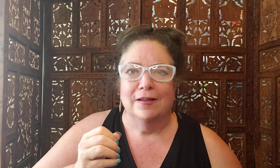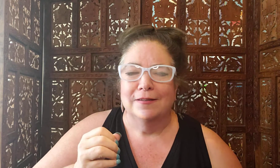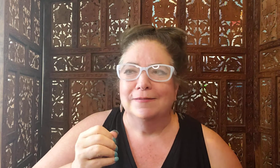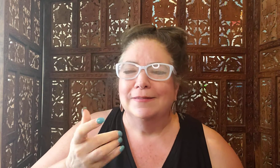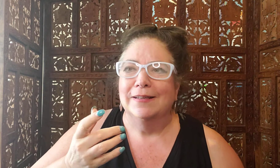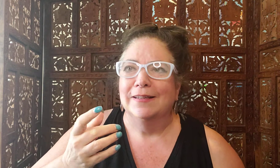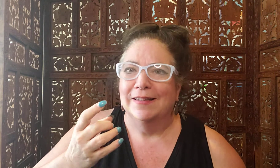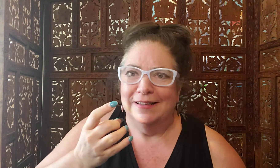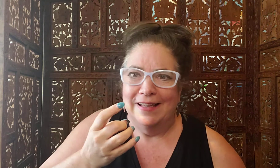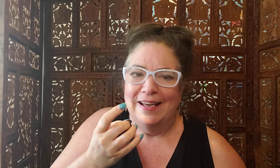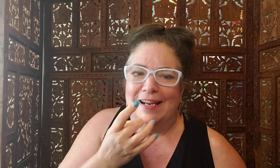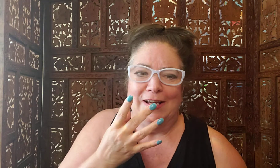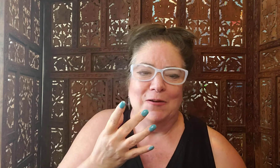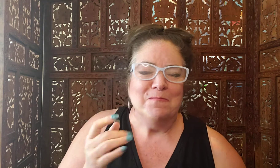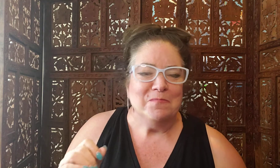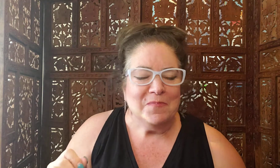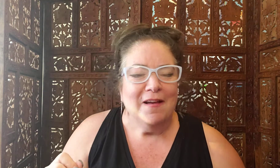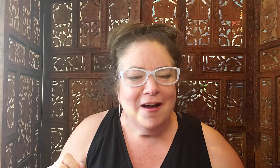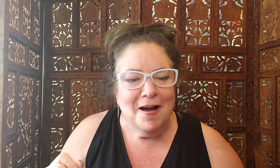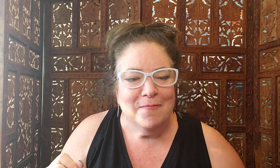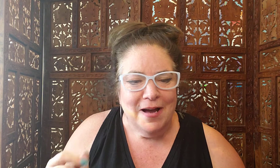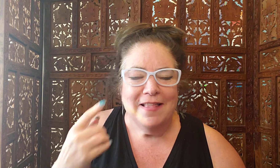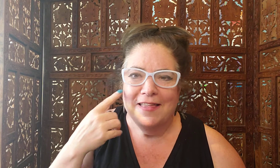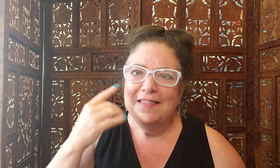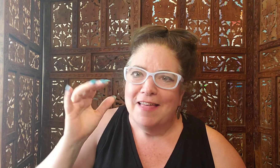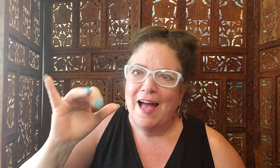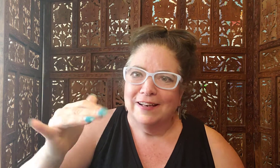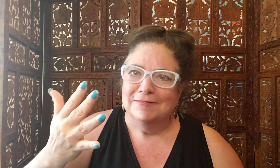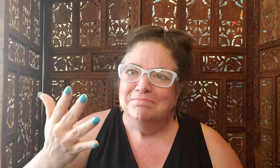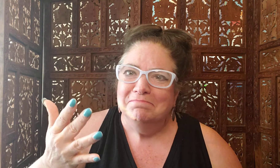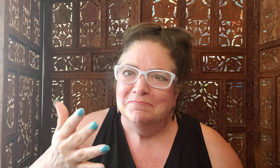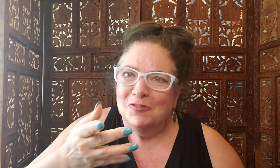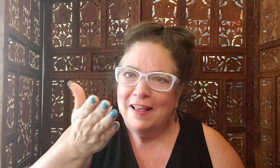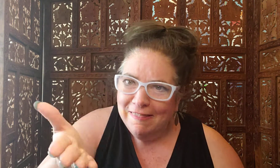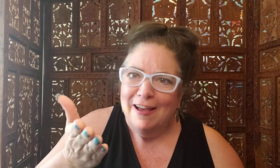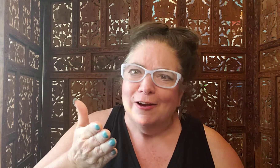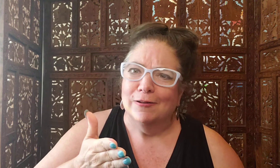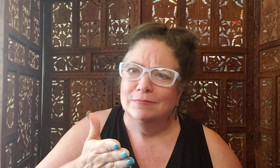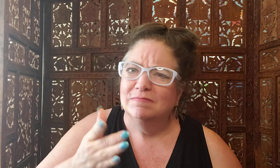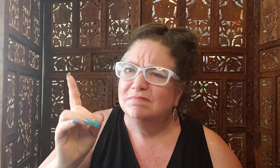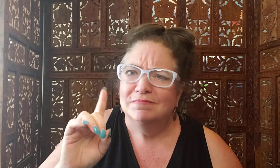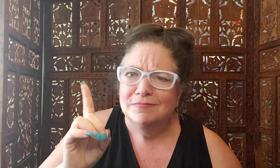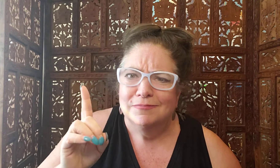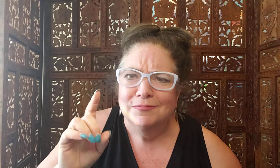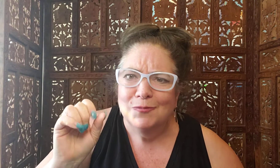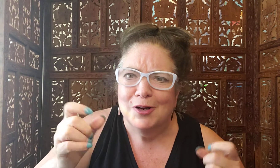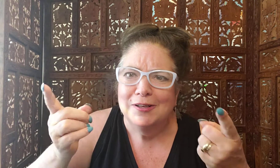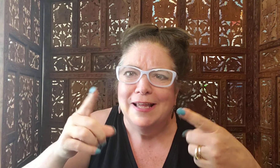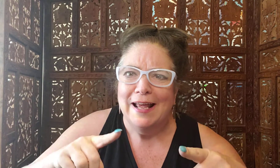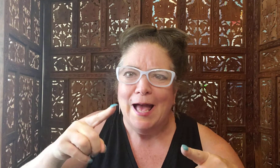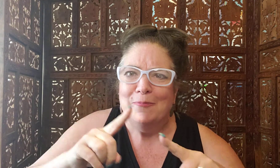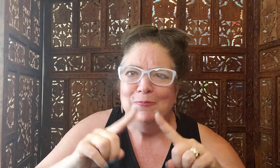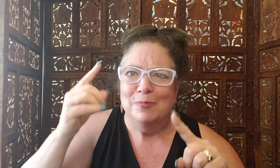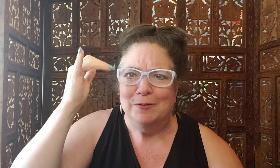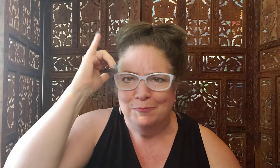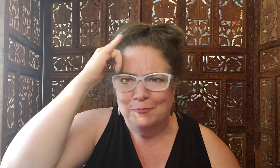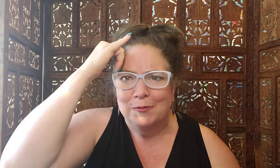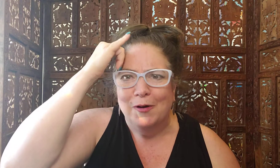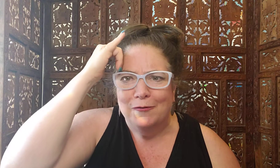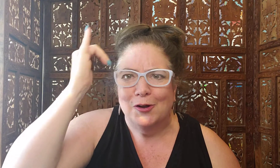the, the lighting. Um, I think that right there, where could that happen? But, but Buffalo